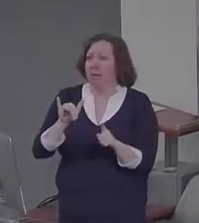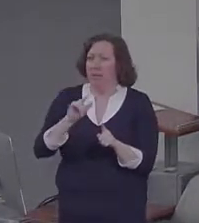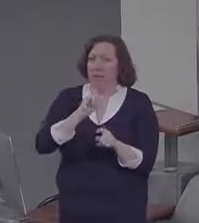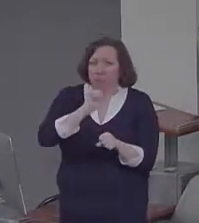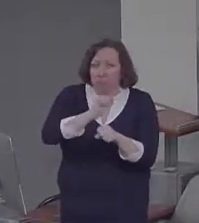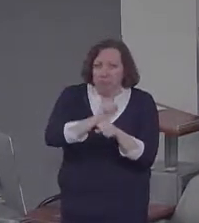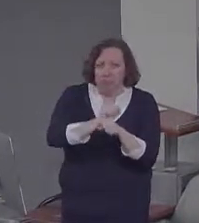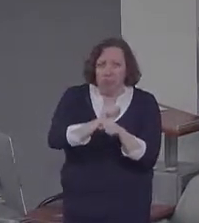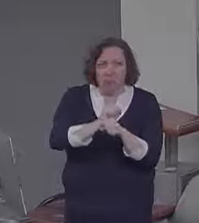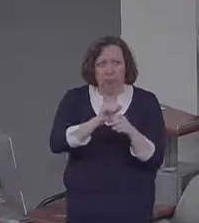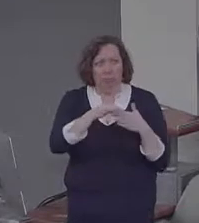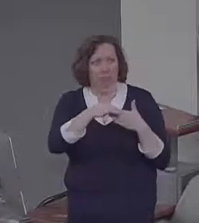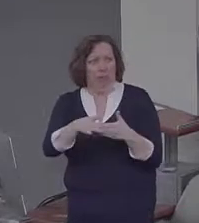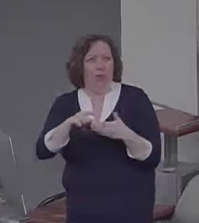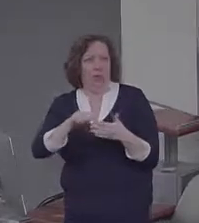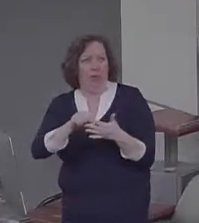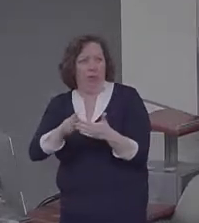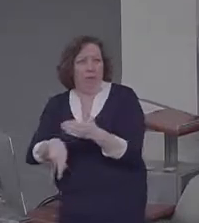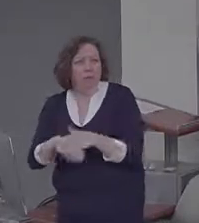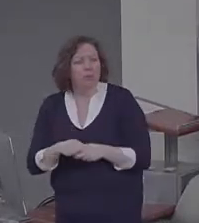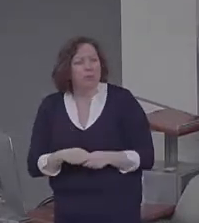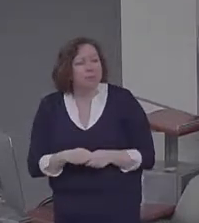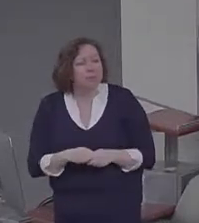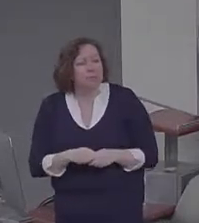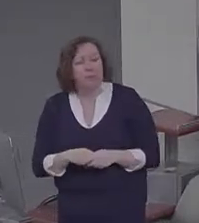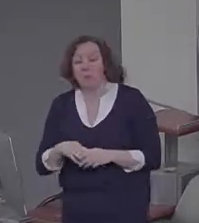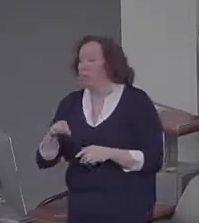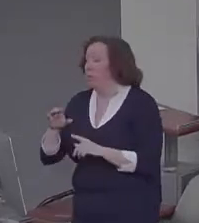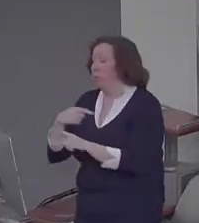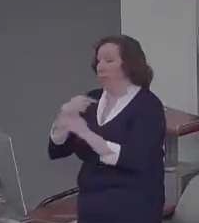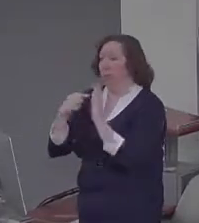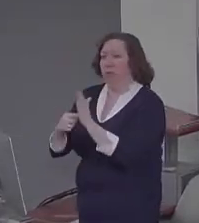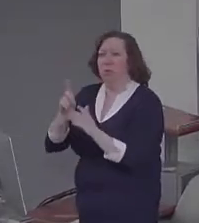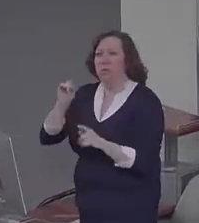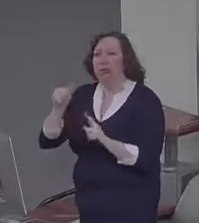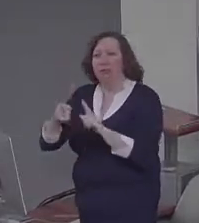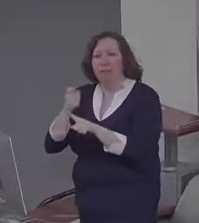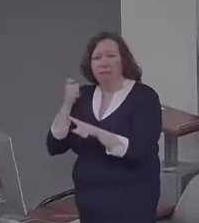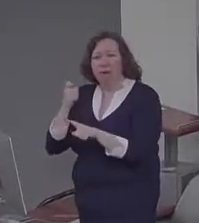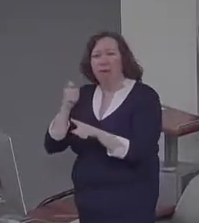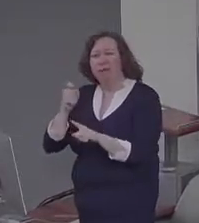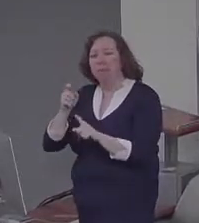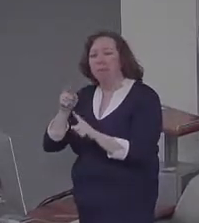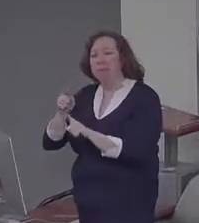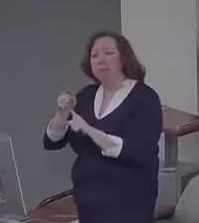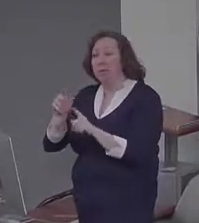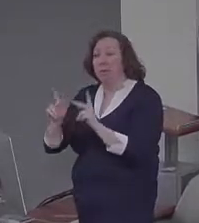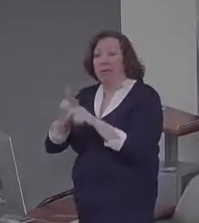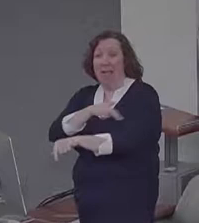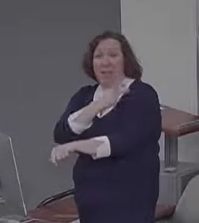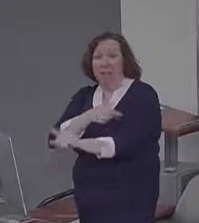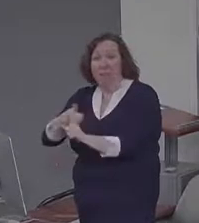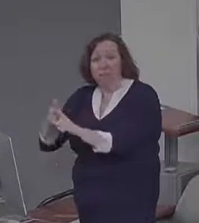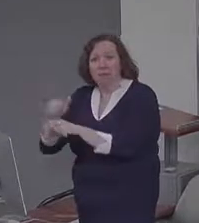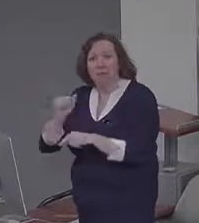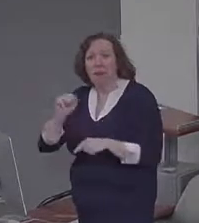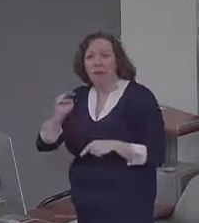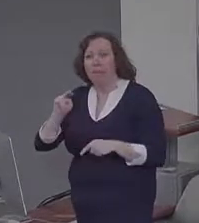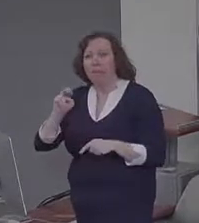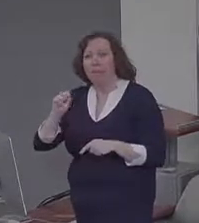populations who show similar reductions when they remember the past and imagine the future. But